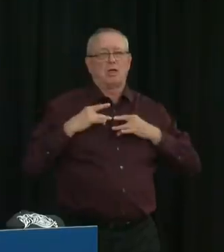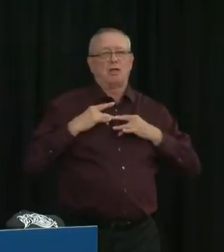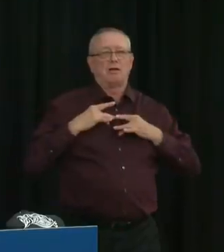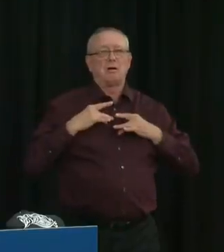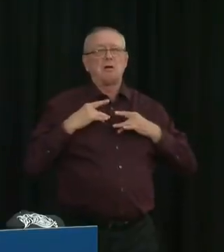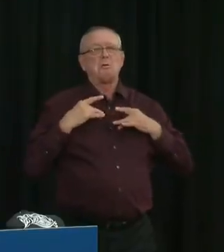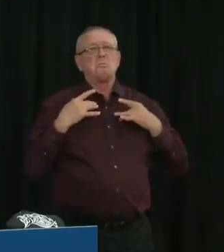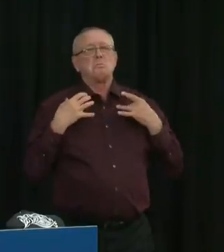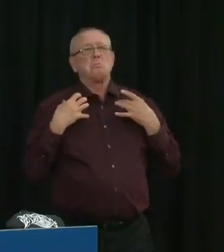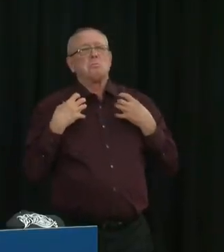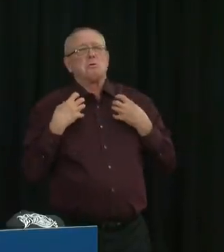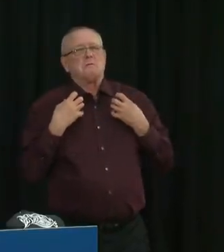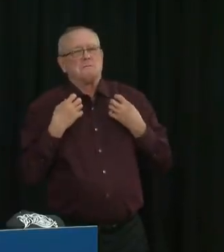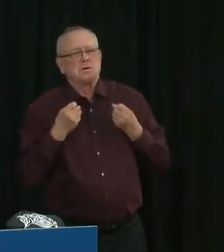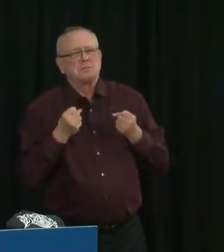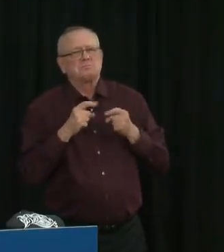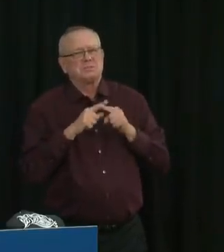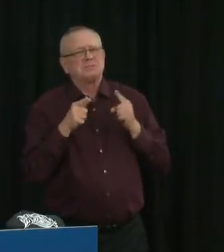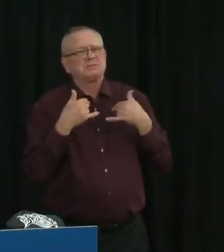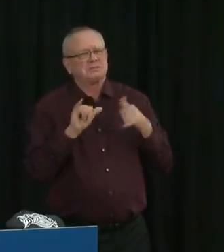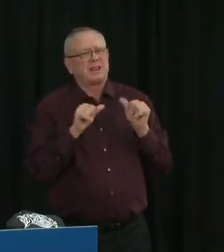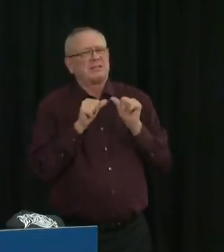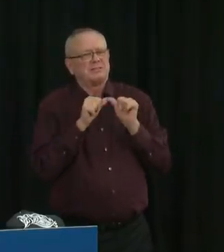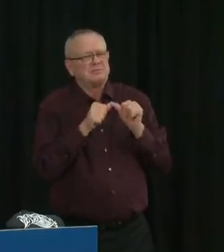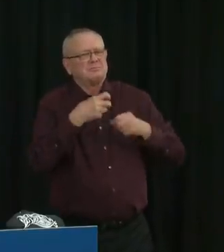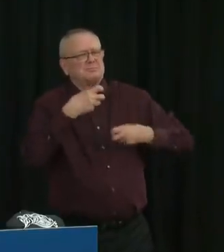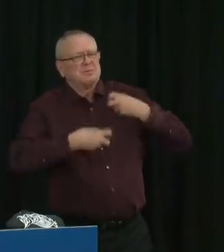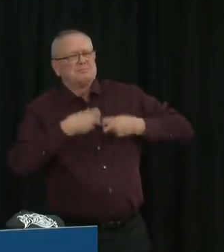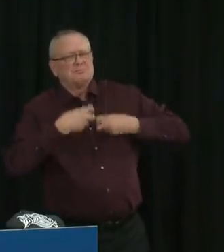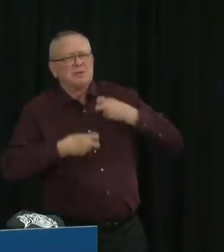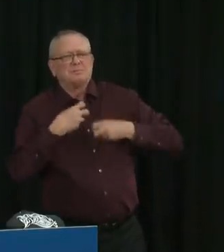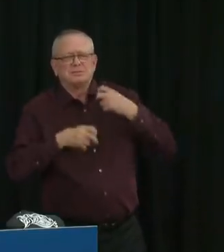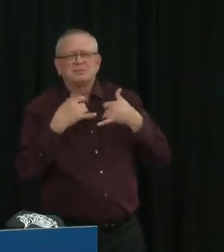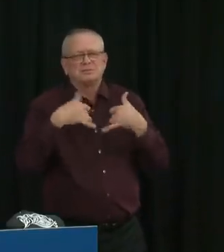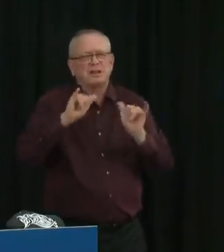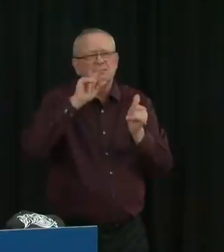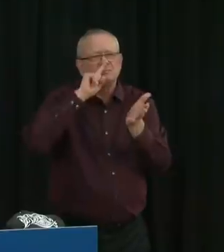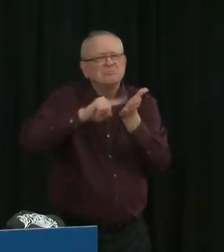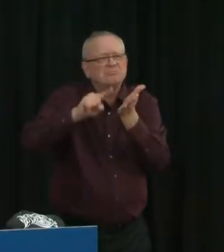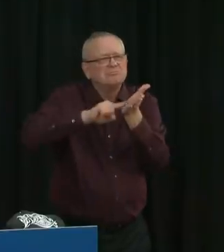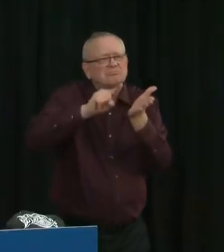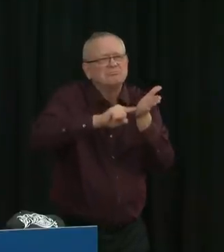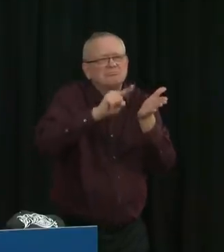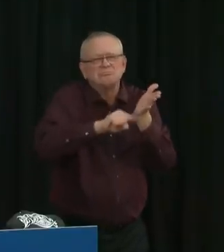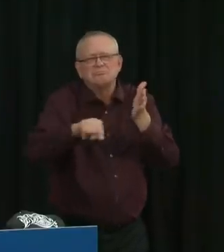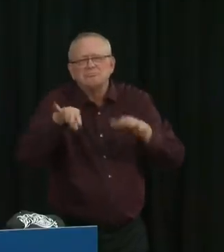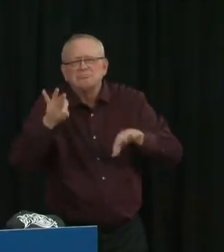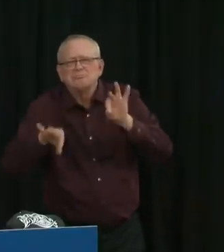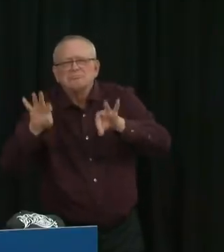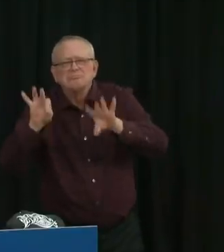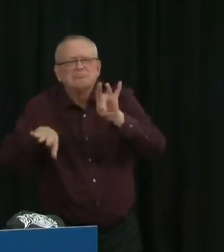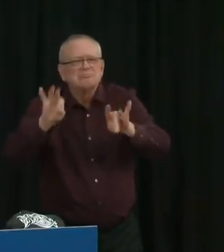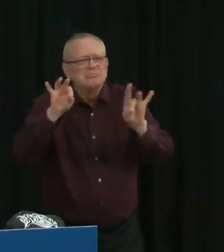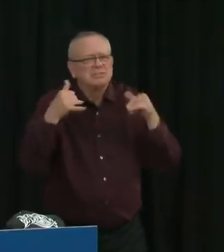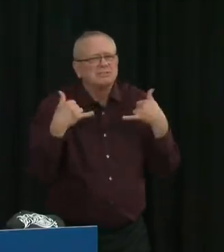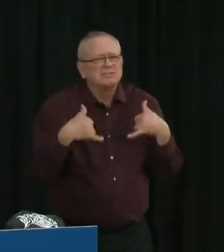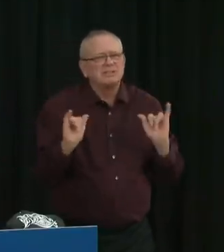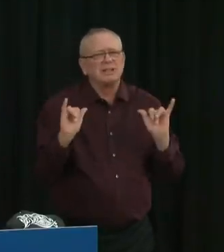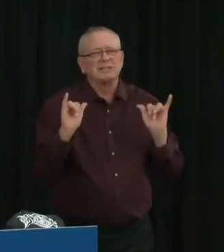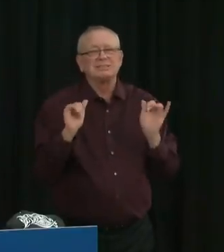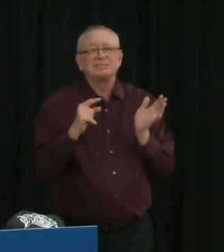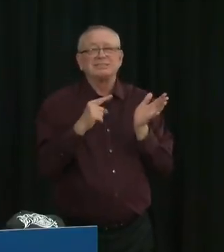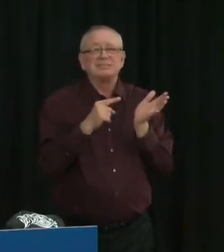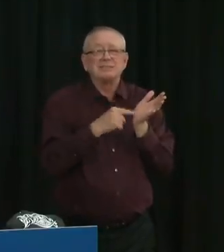-19 infection. There is growing evidence that some people are experiencing longer-term COVID-19 symptoms or